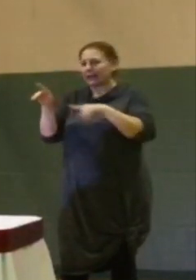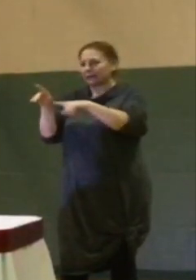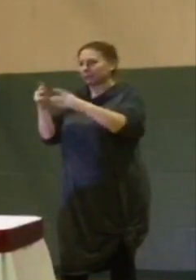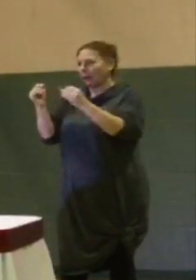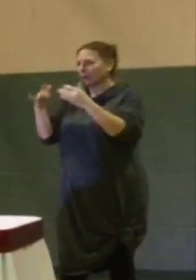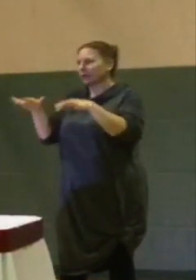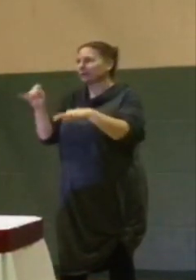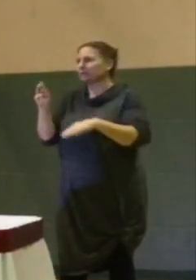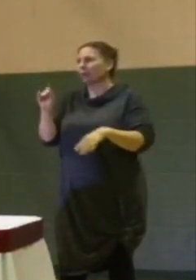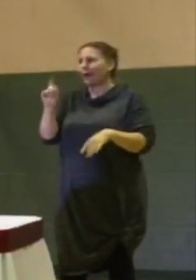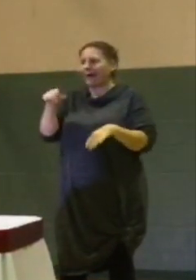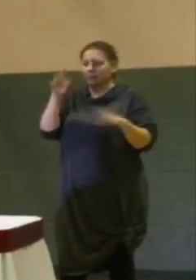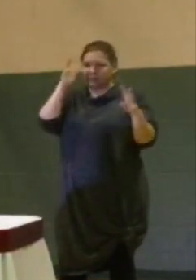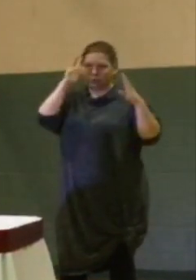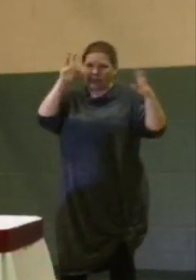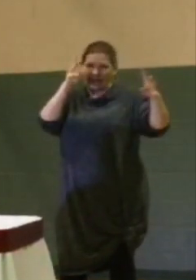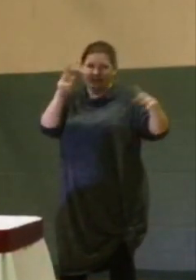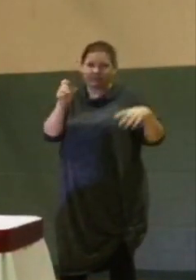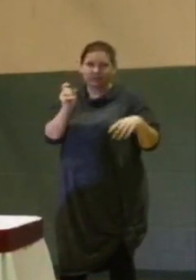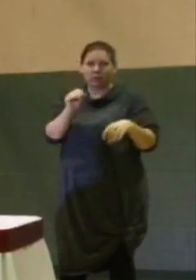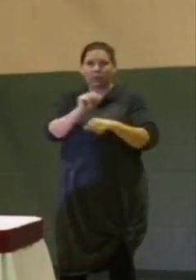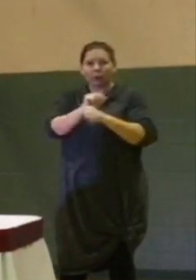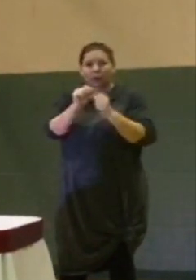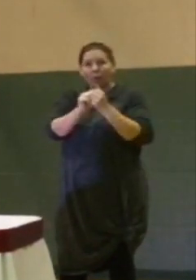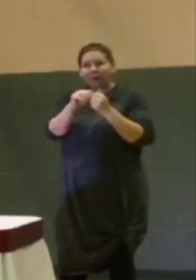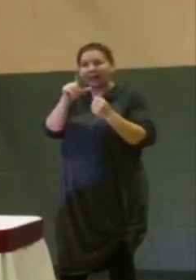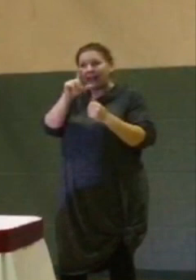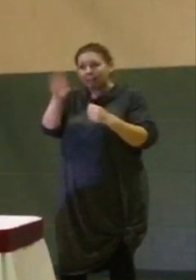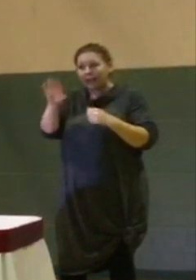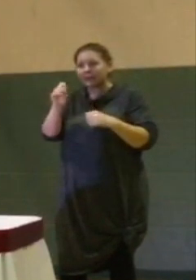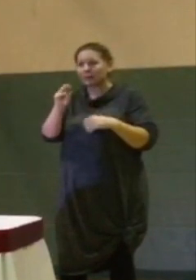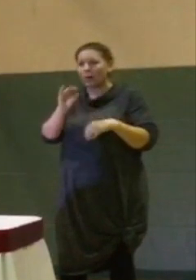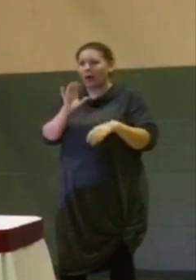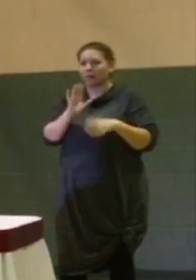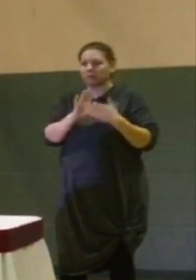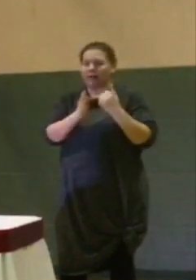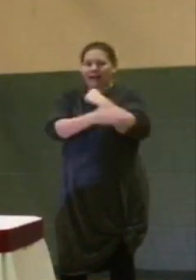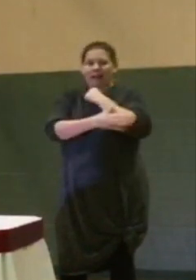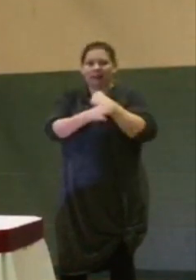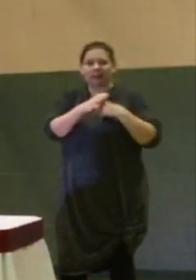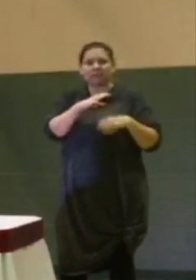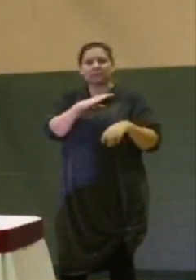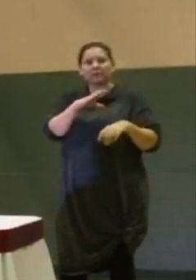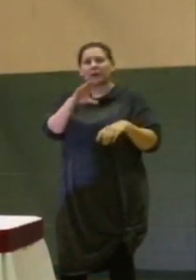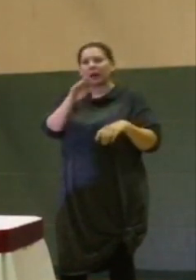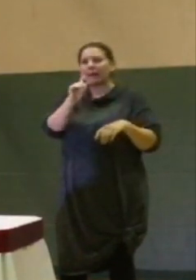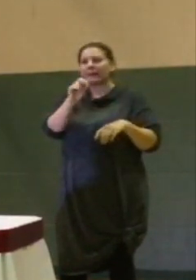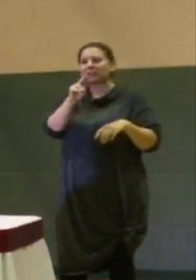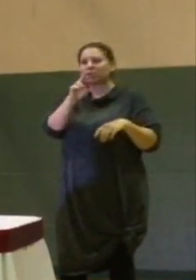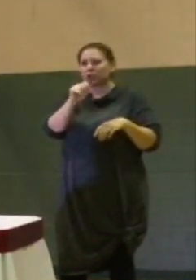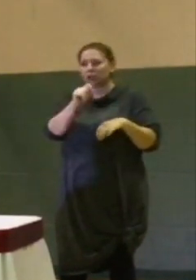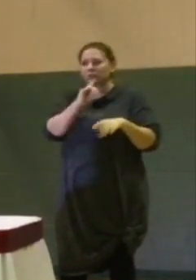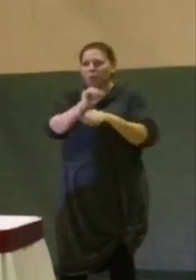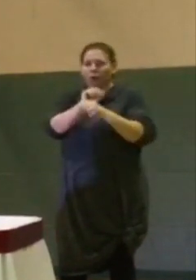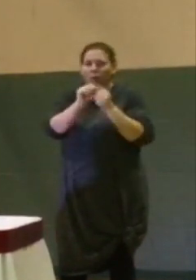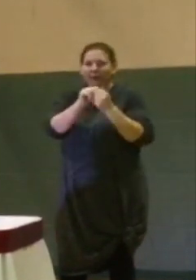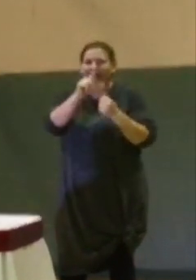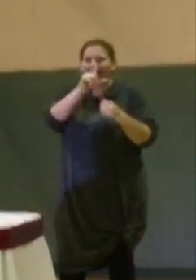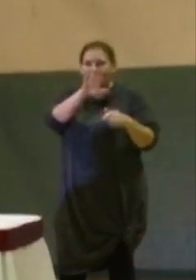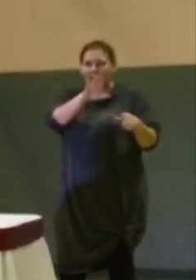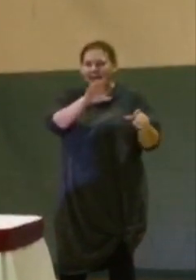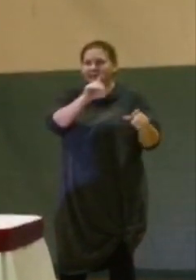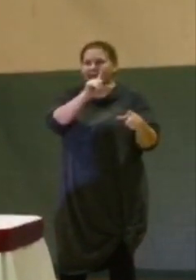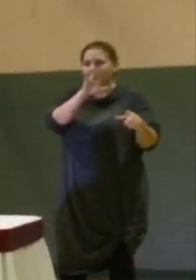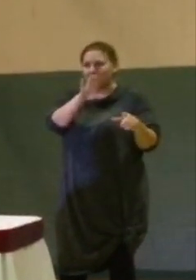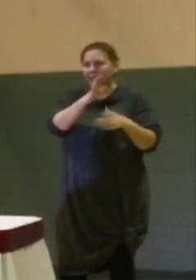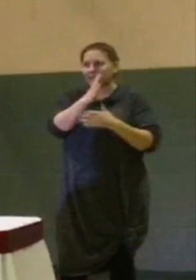we've got to be creative, but working with the land bank with our county commissioners. Our county commissioners are over the land bank. The land bank